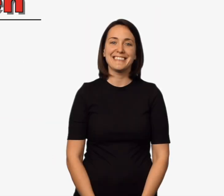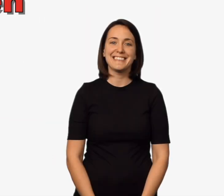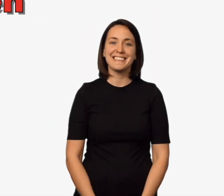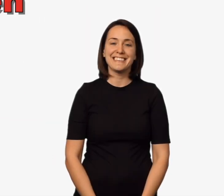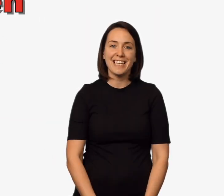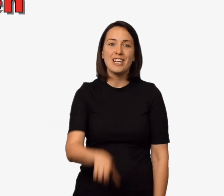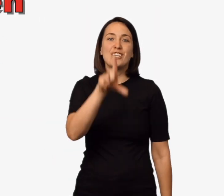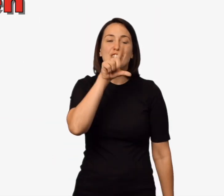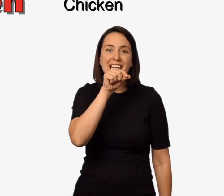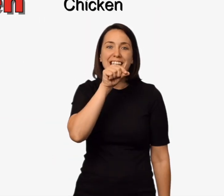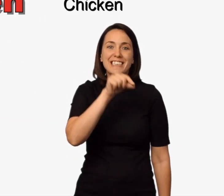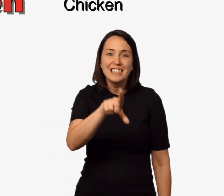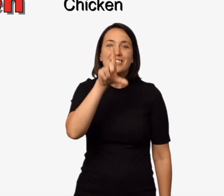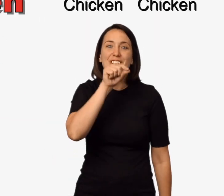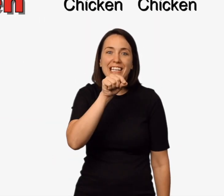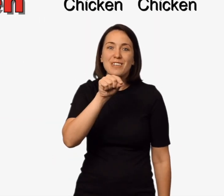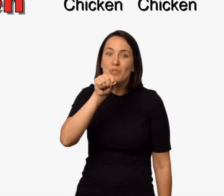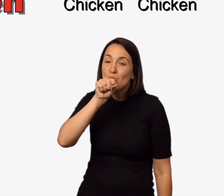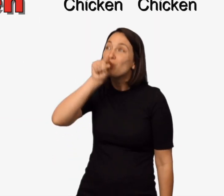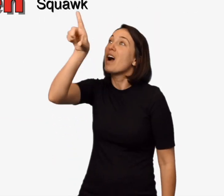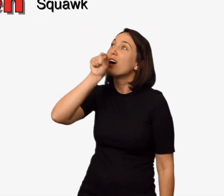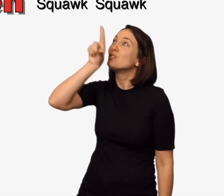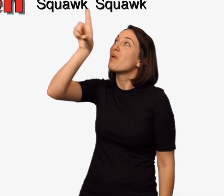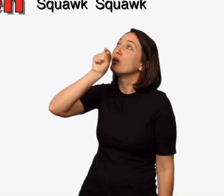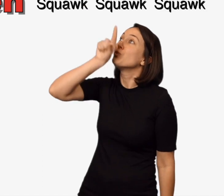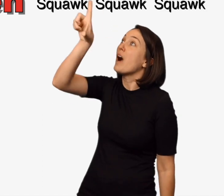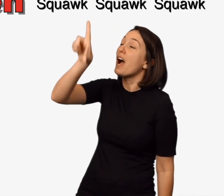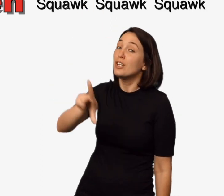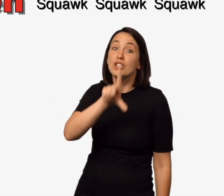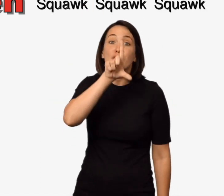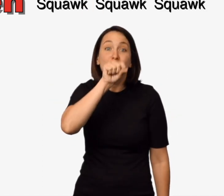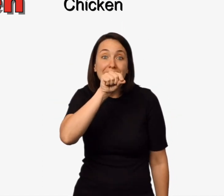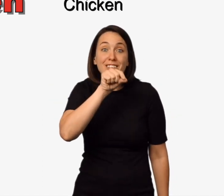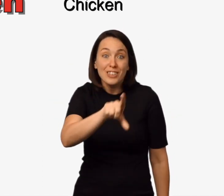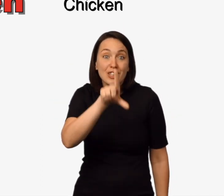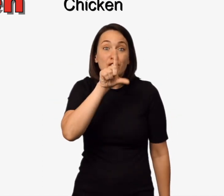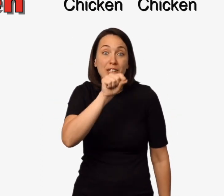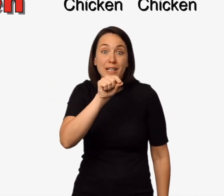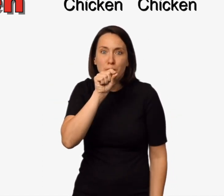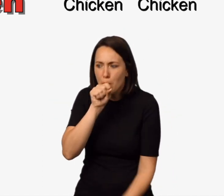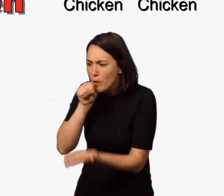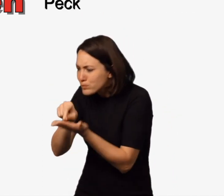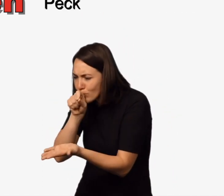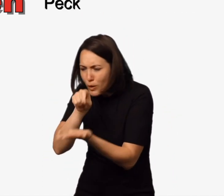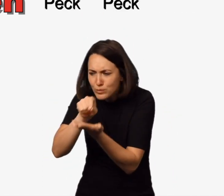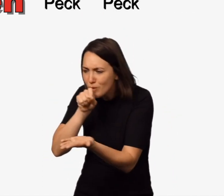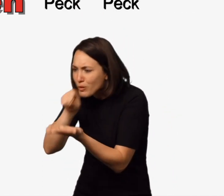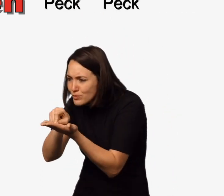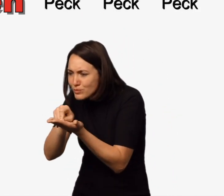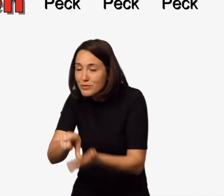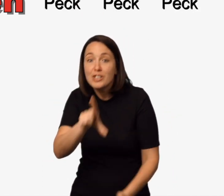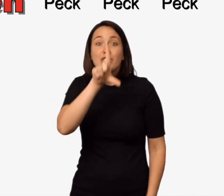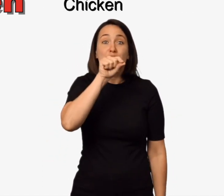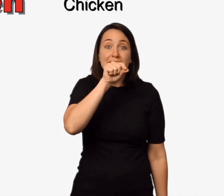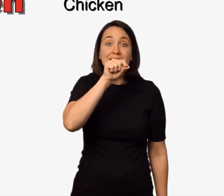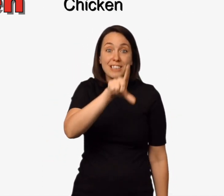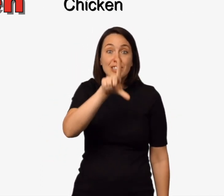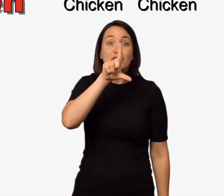Chicken Chicken Chicken Squawk, squawk, squawk Chicken Chicken Peck, peck, peck Chicken